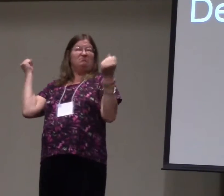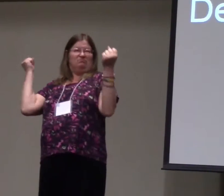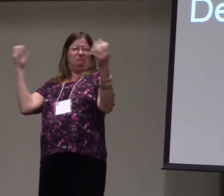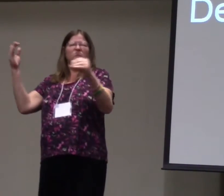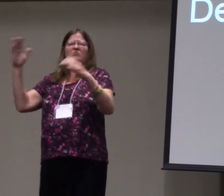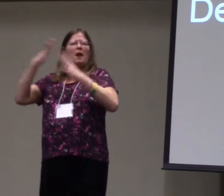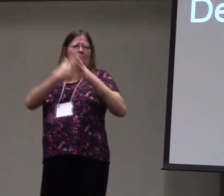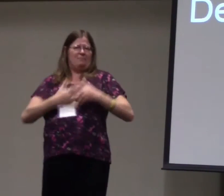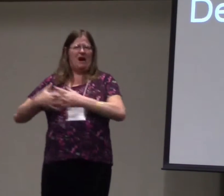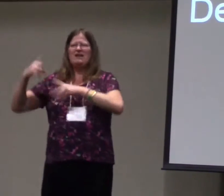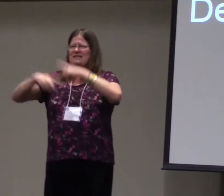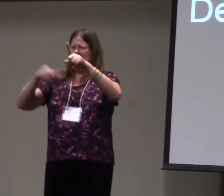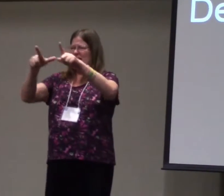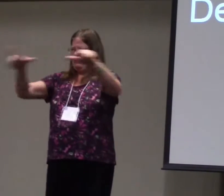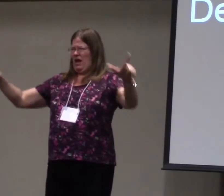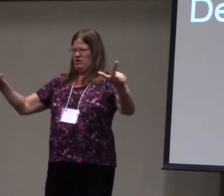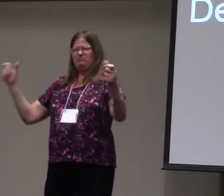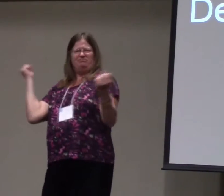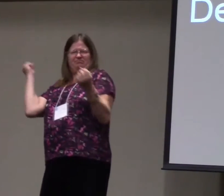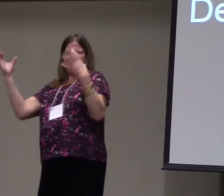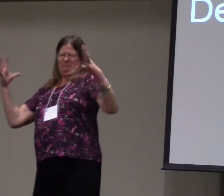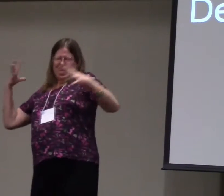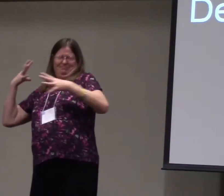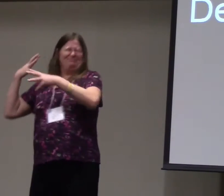We sign ASL. It's American Sign Language.